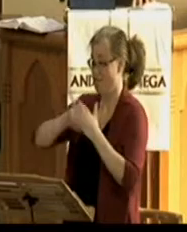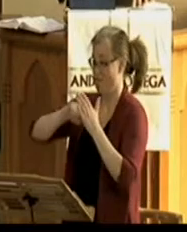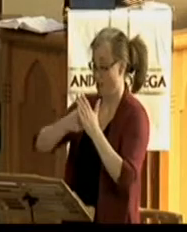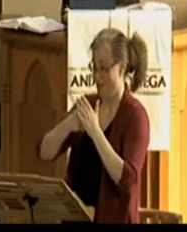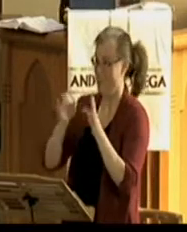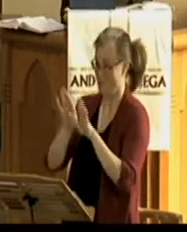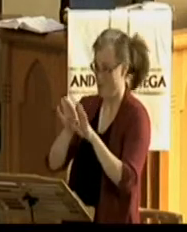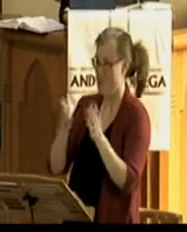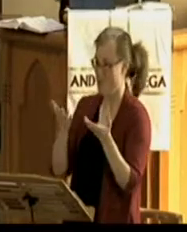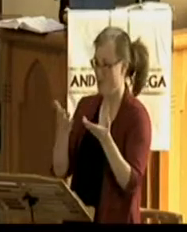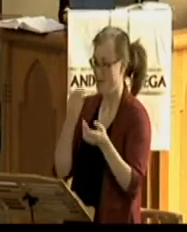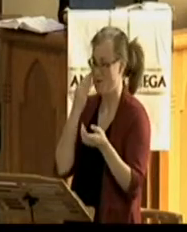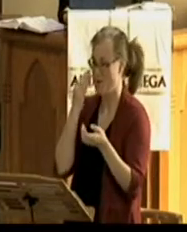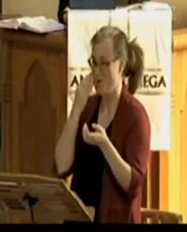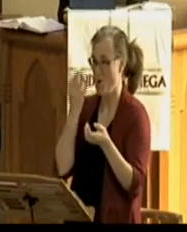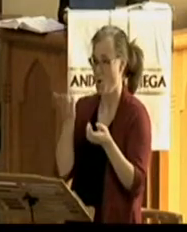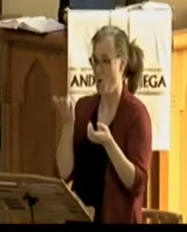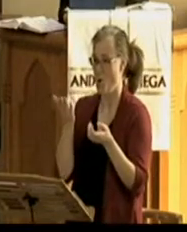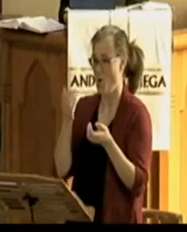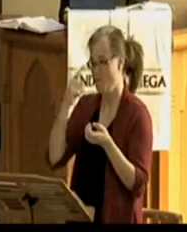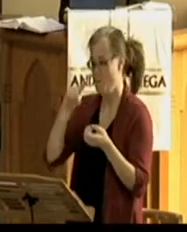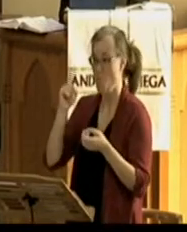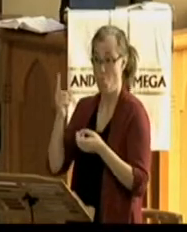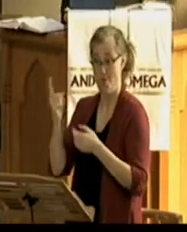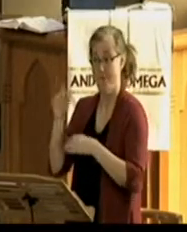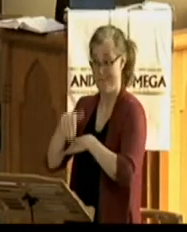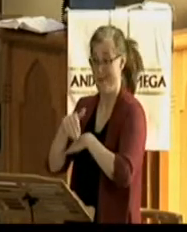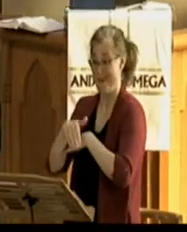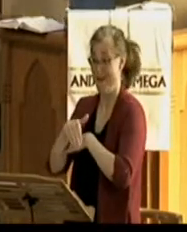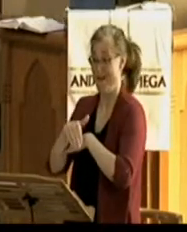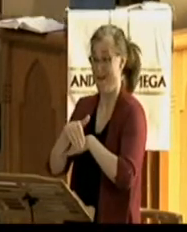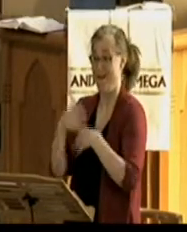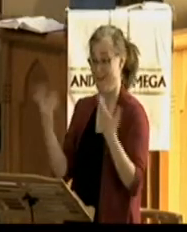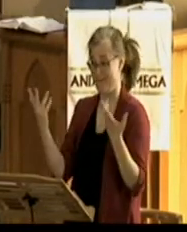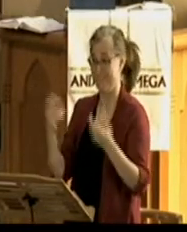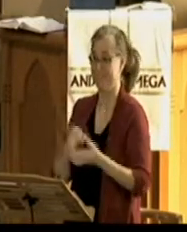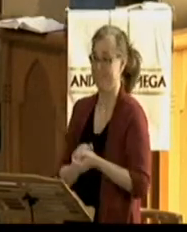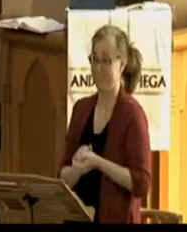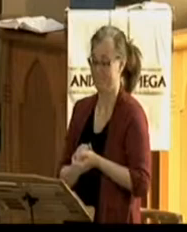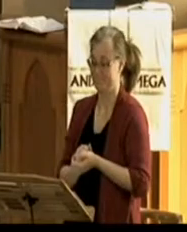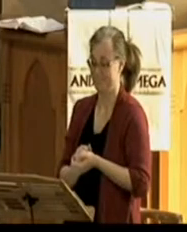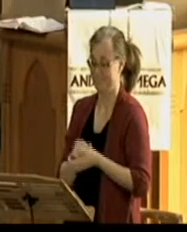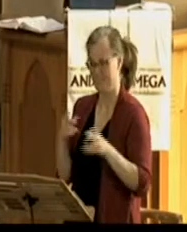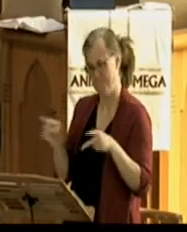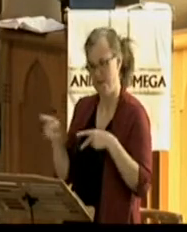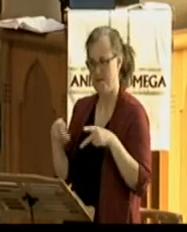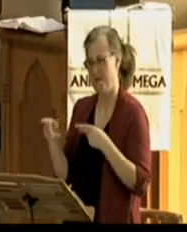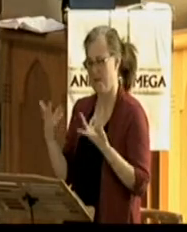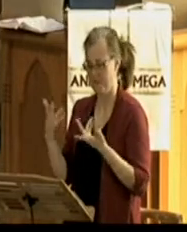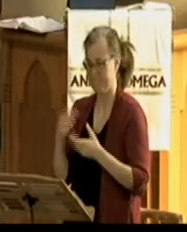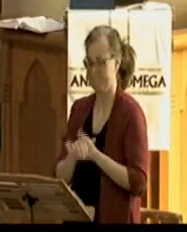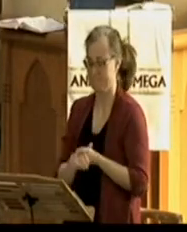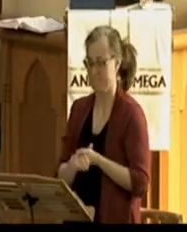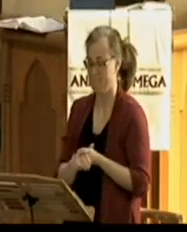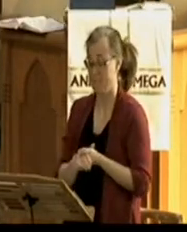And your children as you entrusted them to us. And these disciples, though, were locked away because of fear and unbelief.